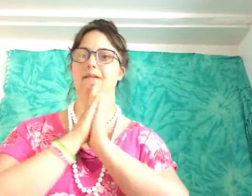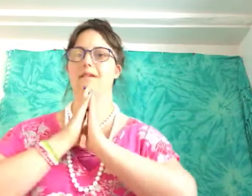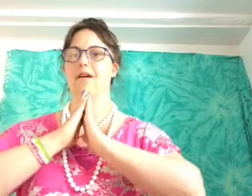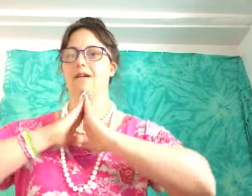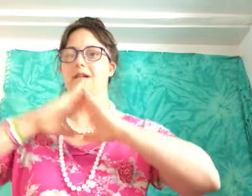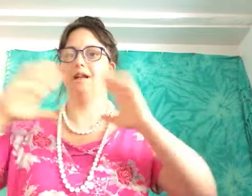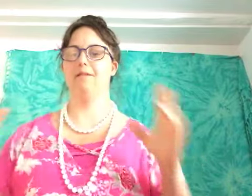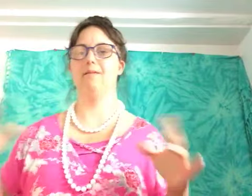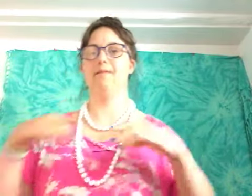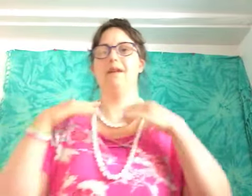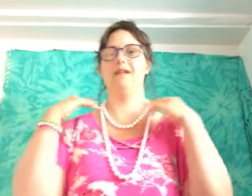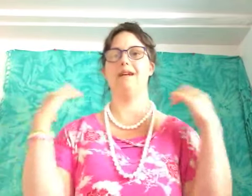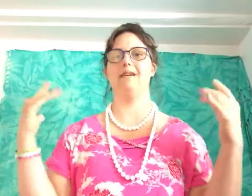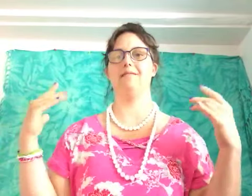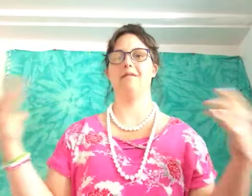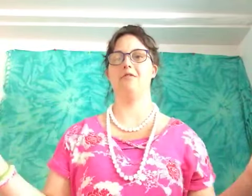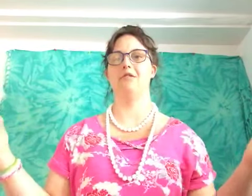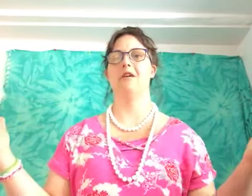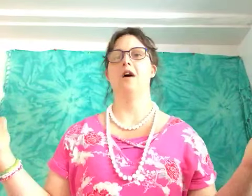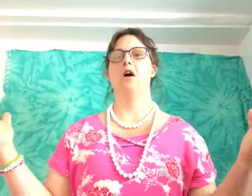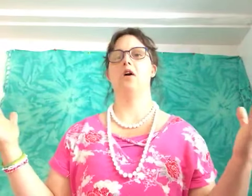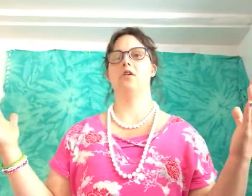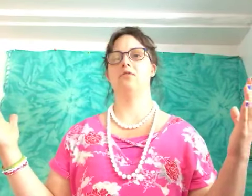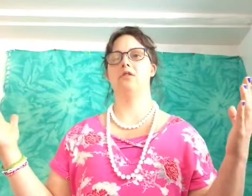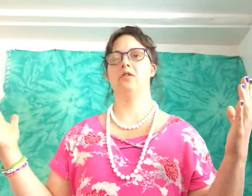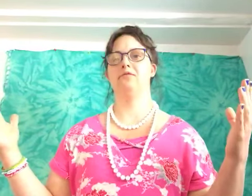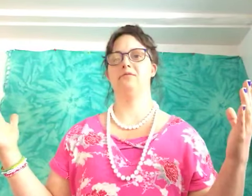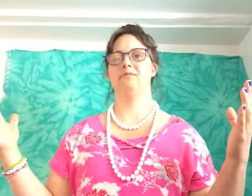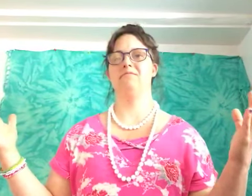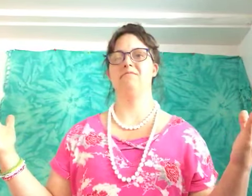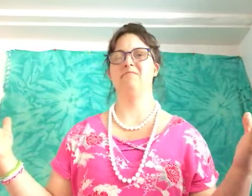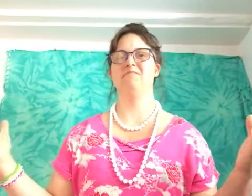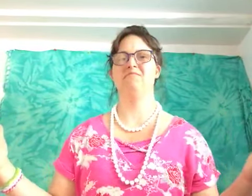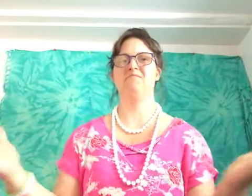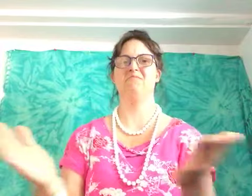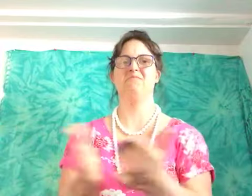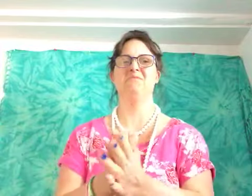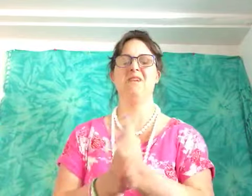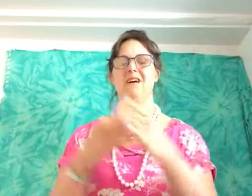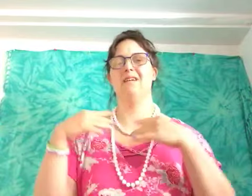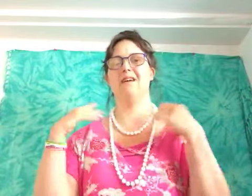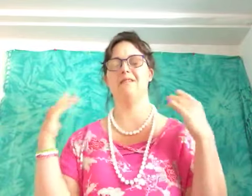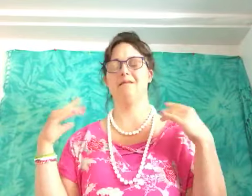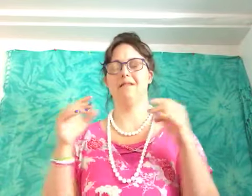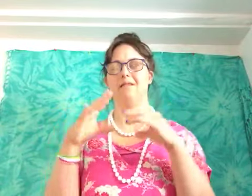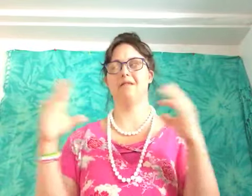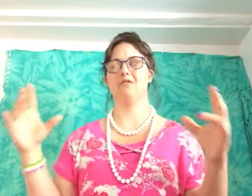um like a nice large uh uh uh uh uh nice large